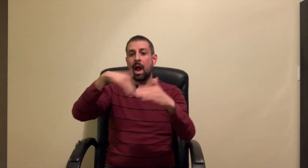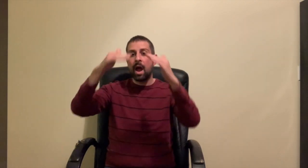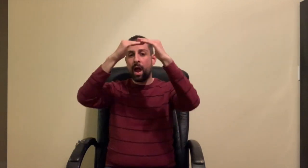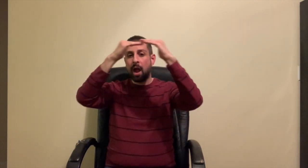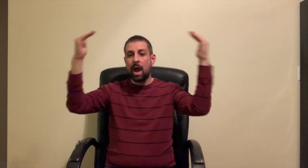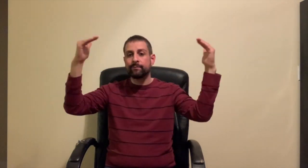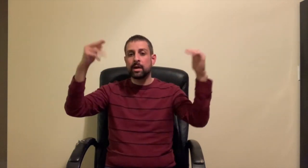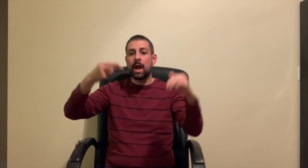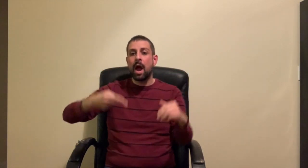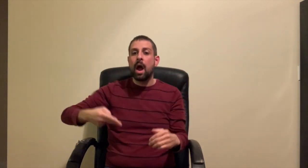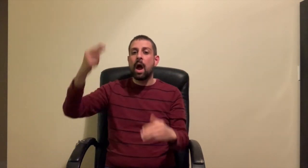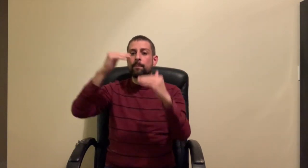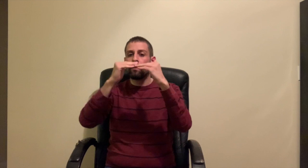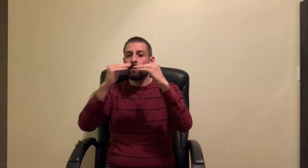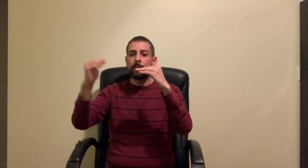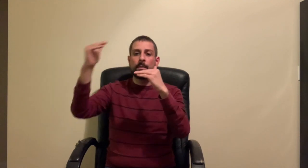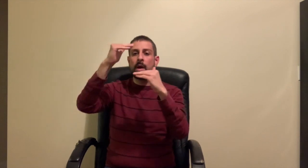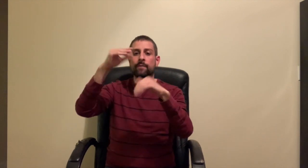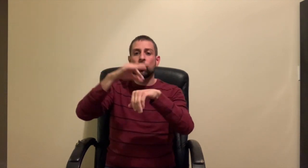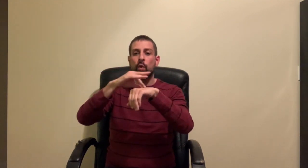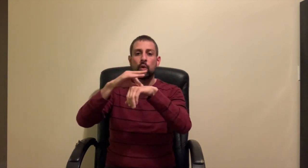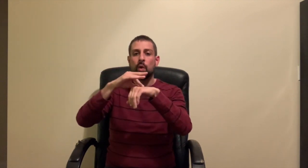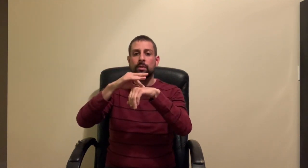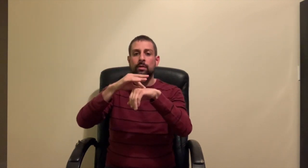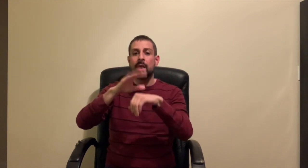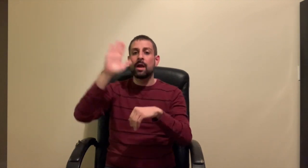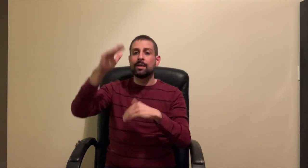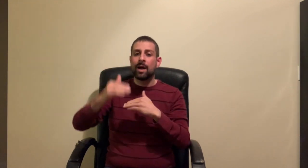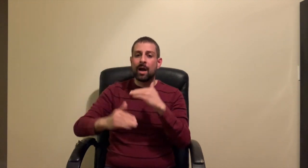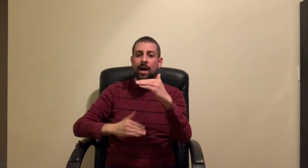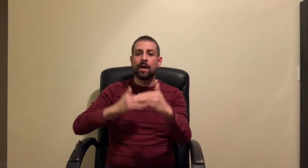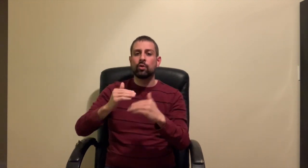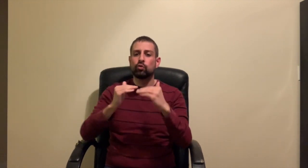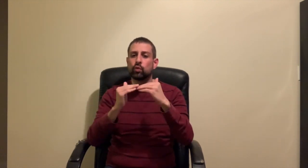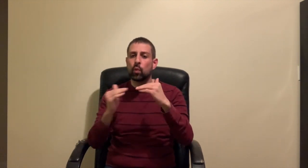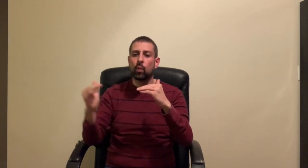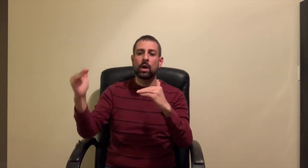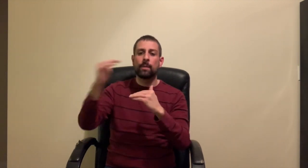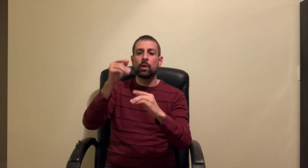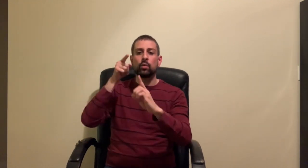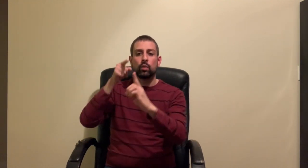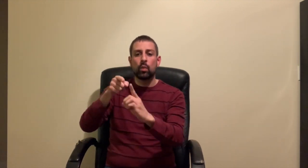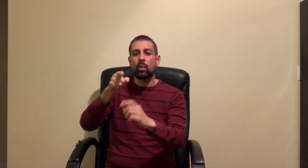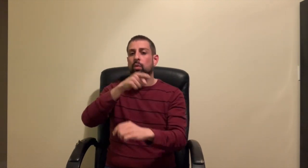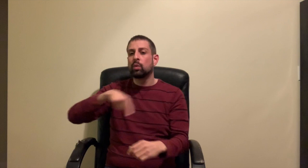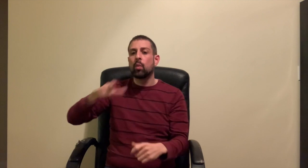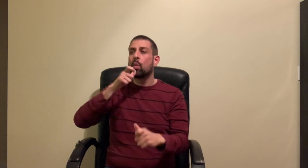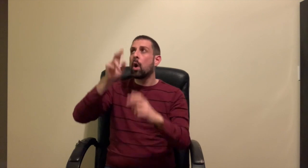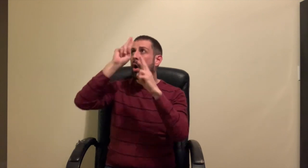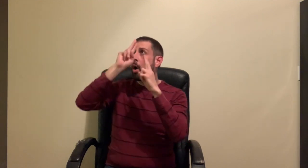For as the heavens are high above the earth, so surpassing is His kindness to those who fear